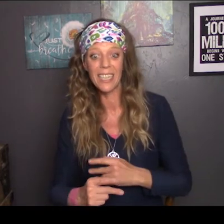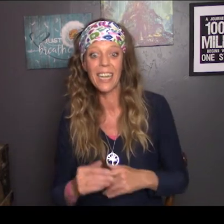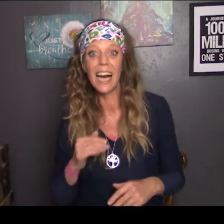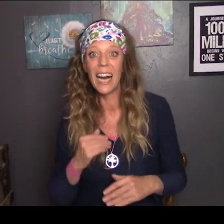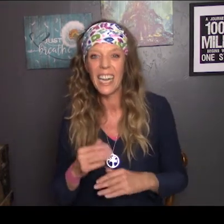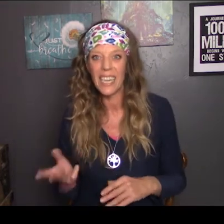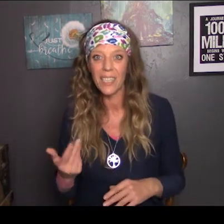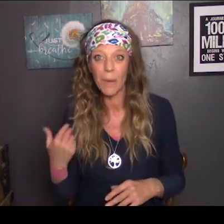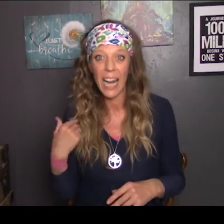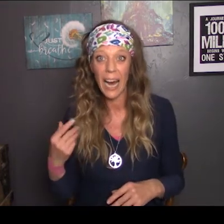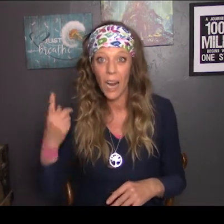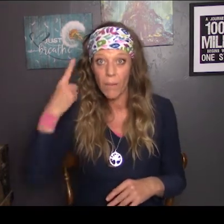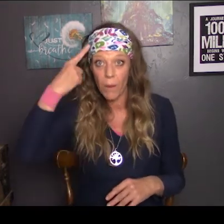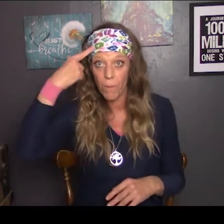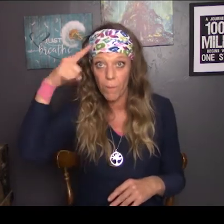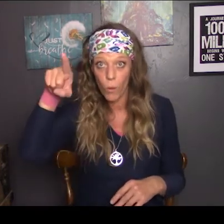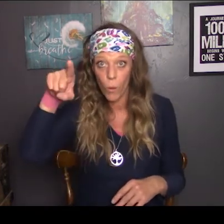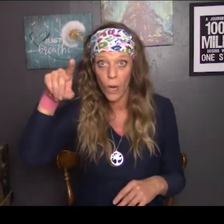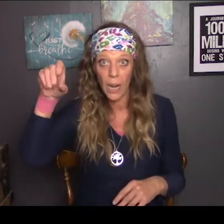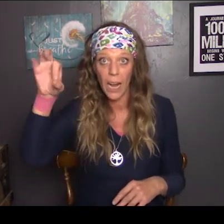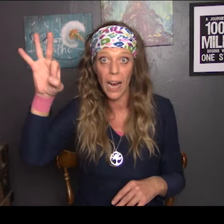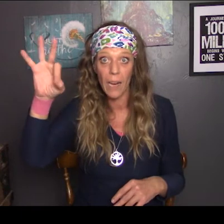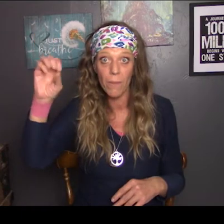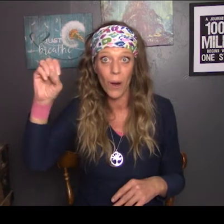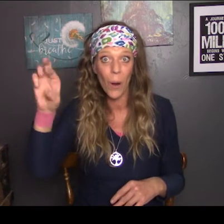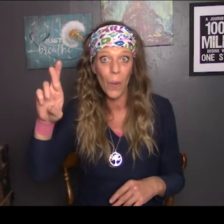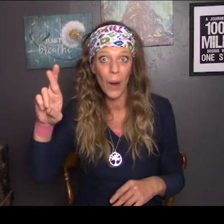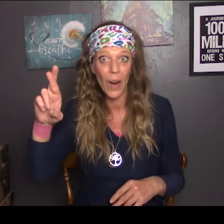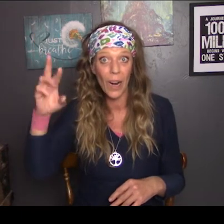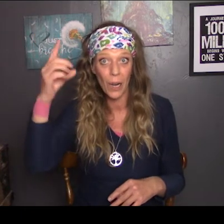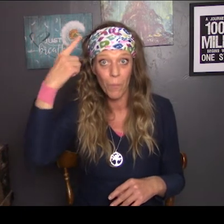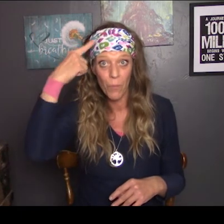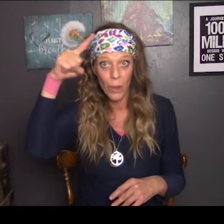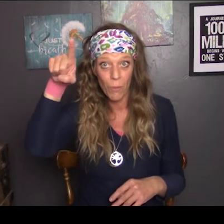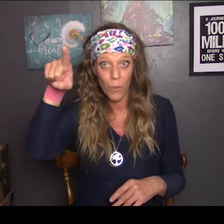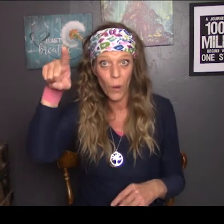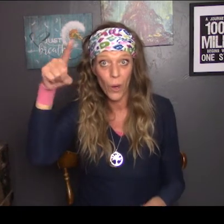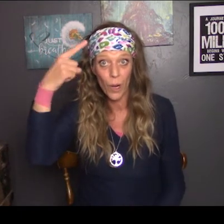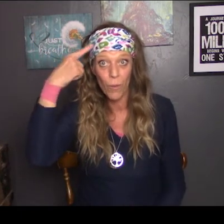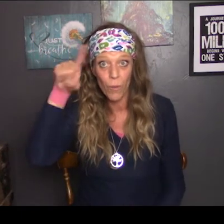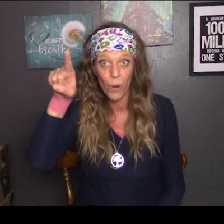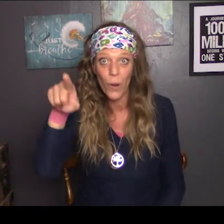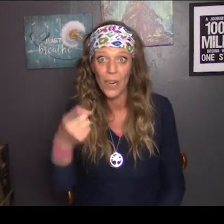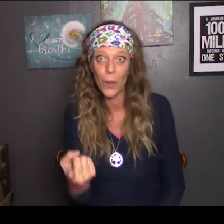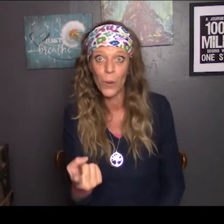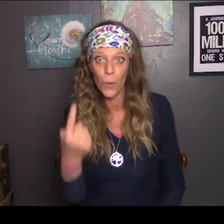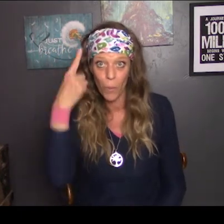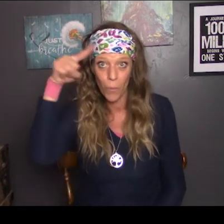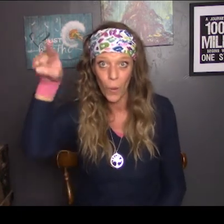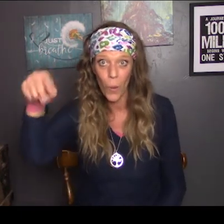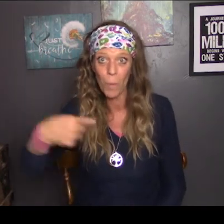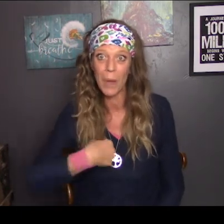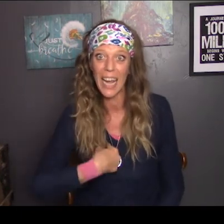Next we have for, F-O-R. For, for you, for me.